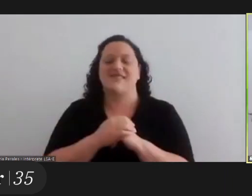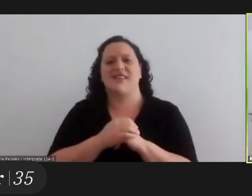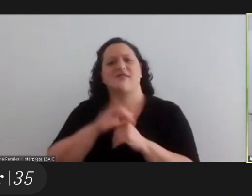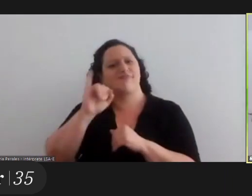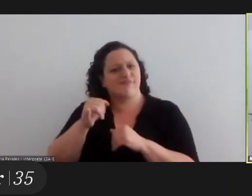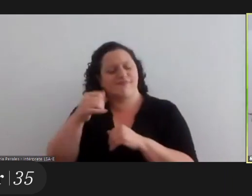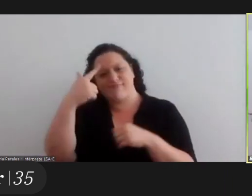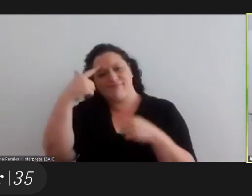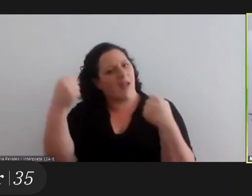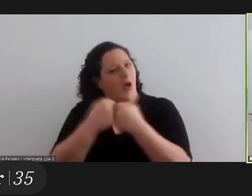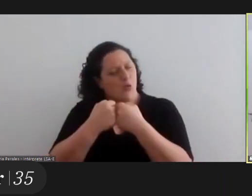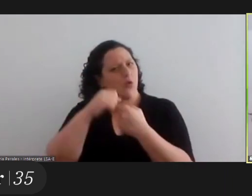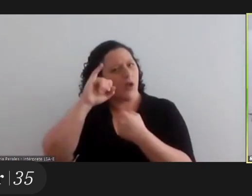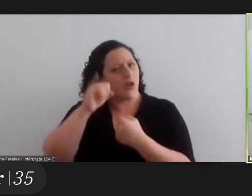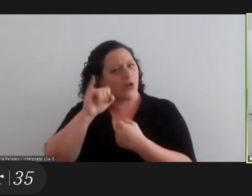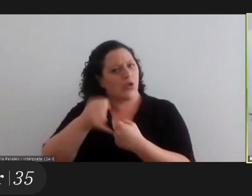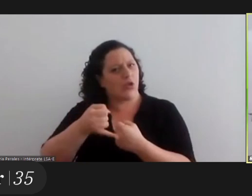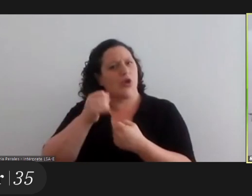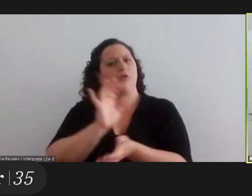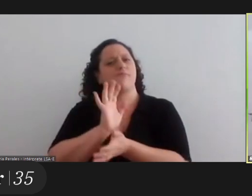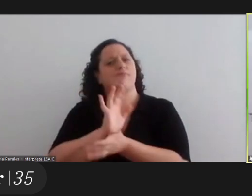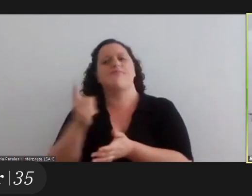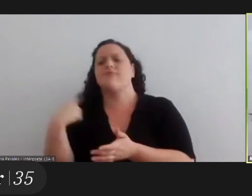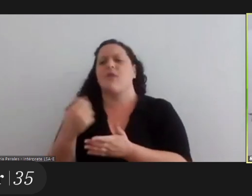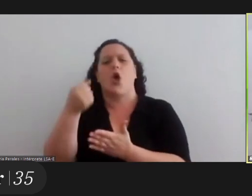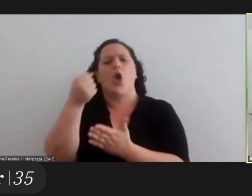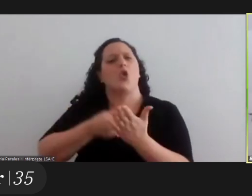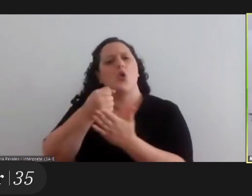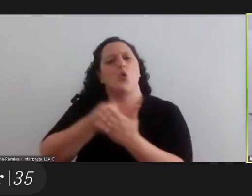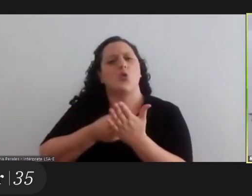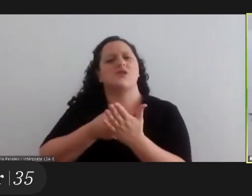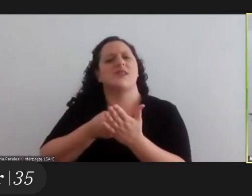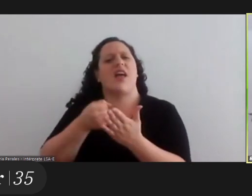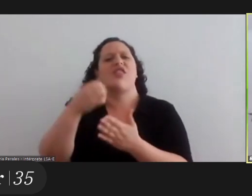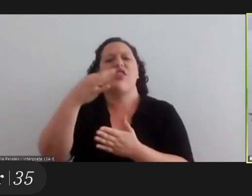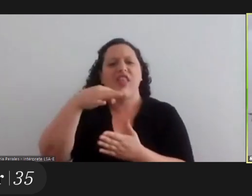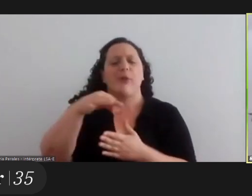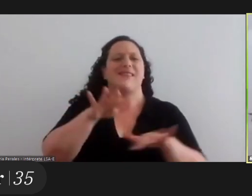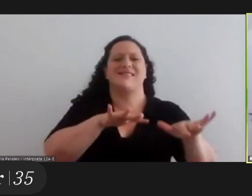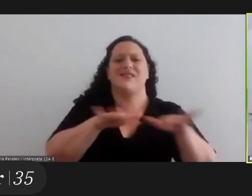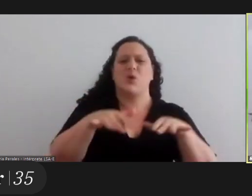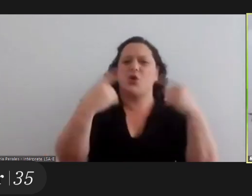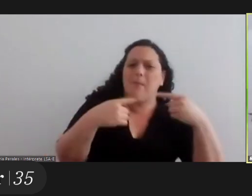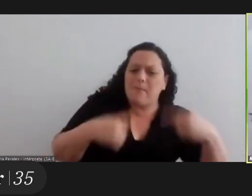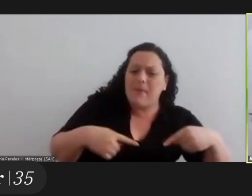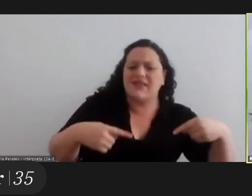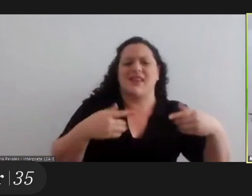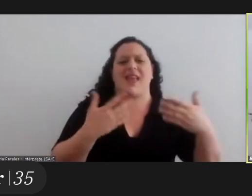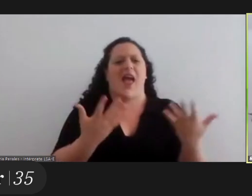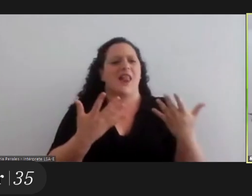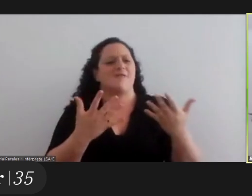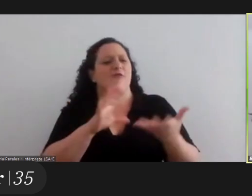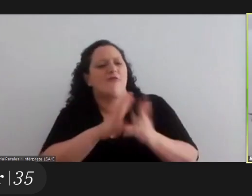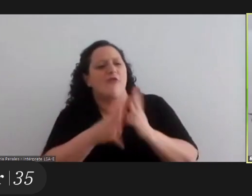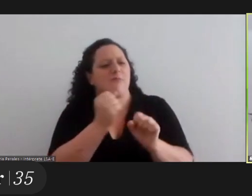i have i am i totally agree that uh it has to be cross-cutting uh focusing on the